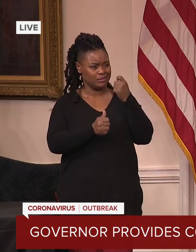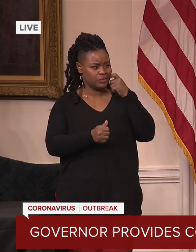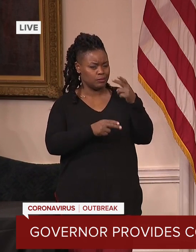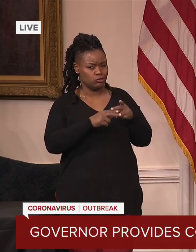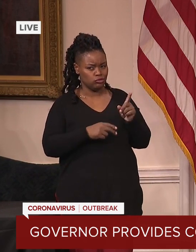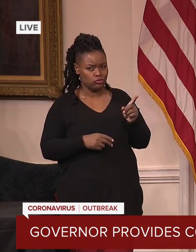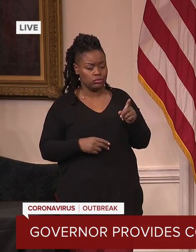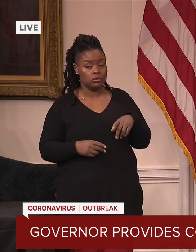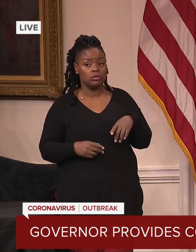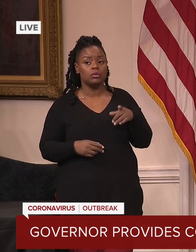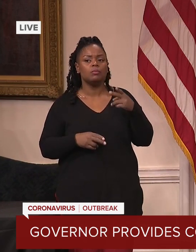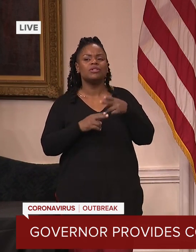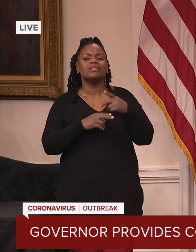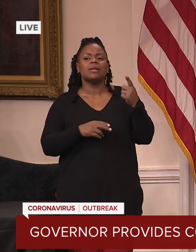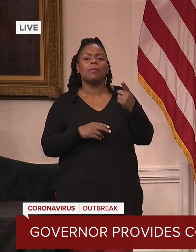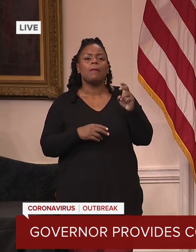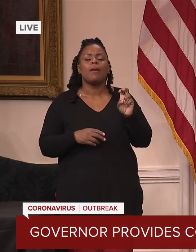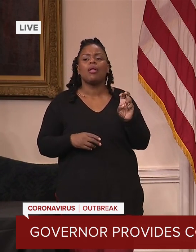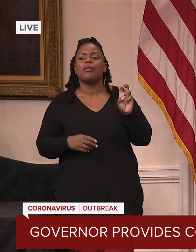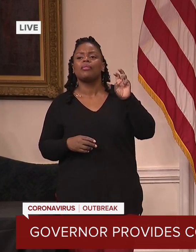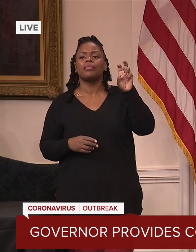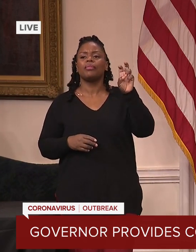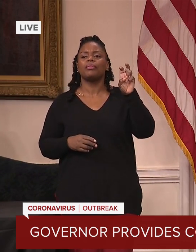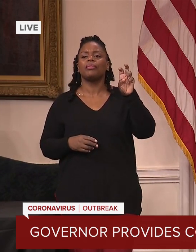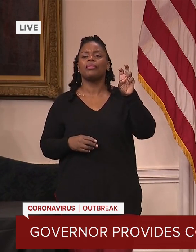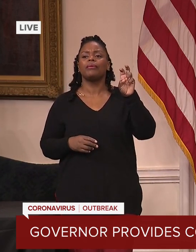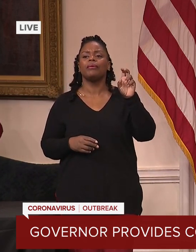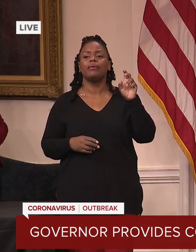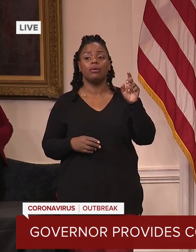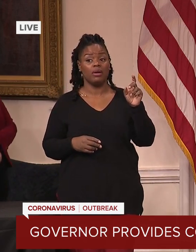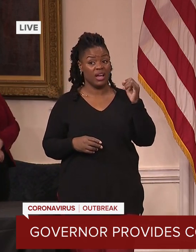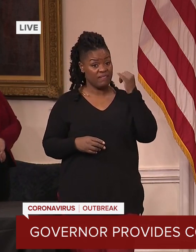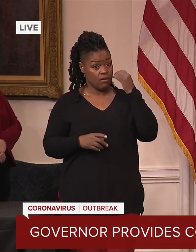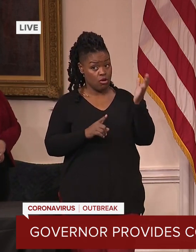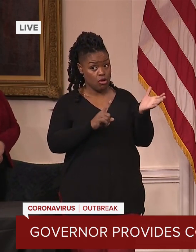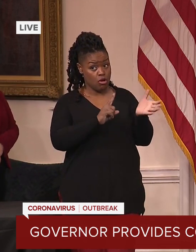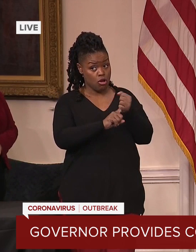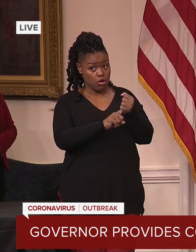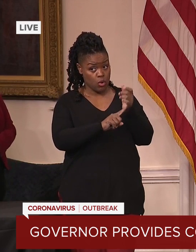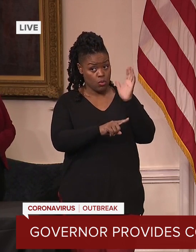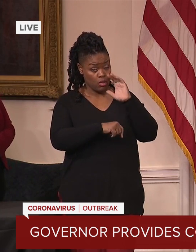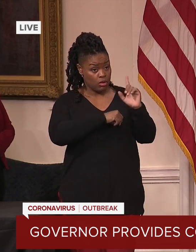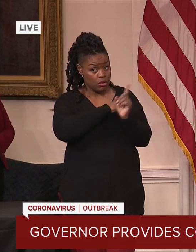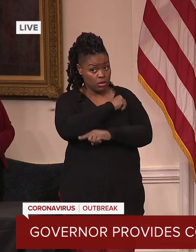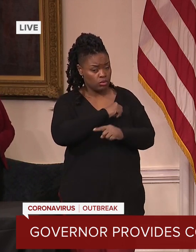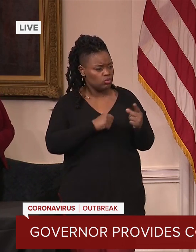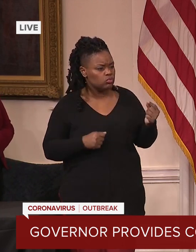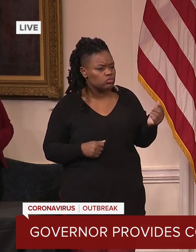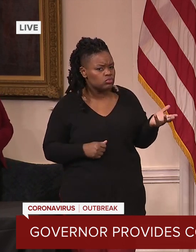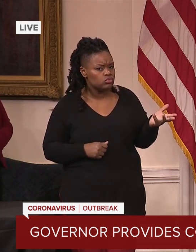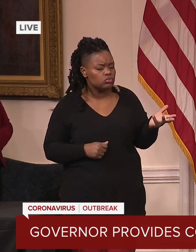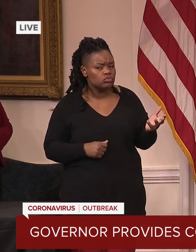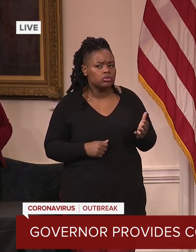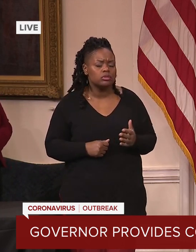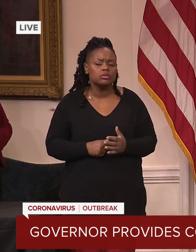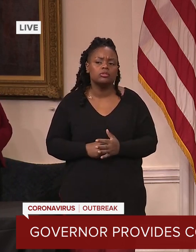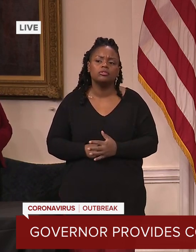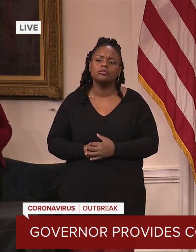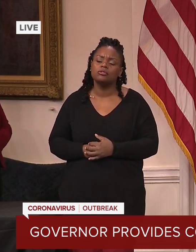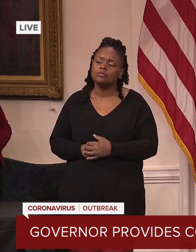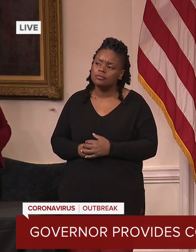front of the line with vaccines. Will there be harsh against those who pick what vaccine they have?